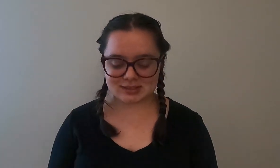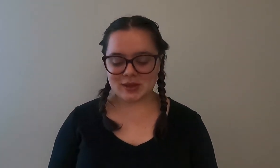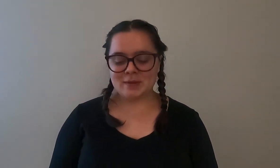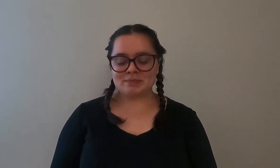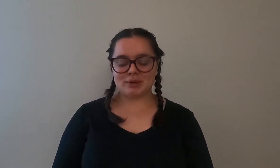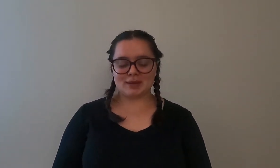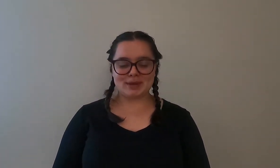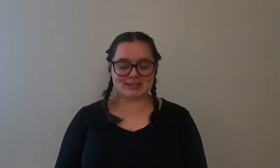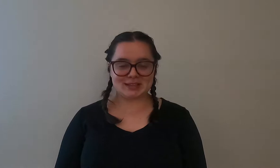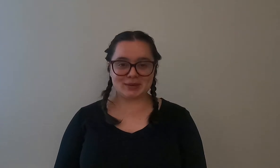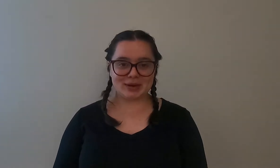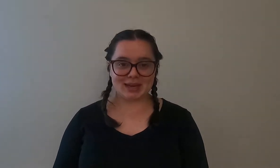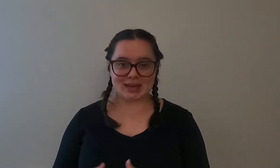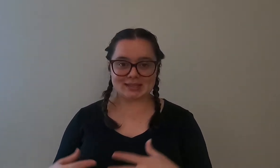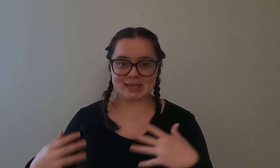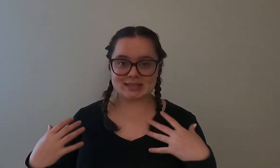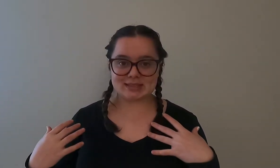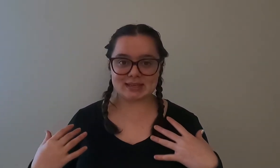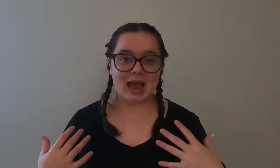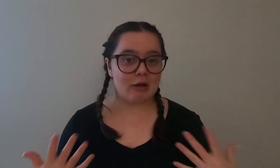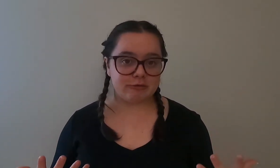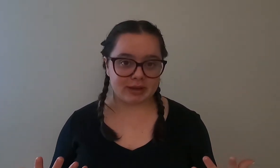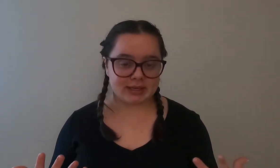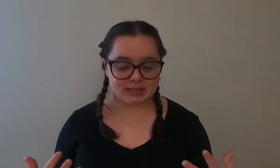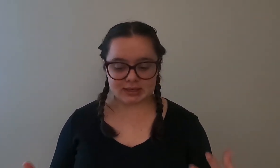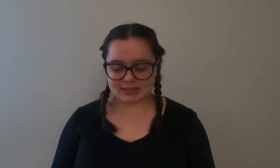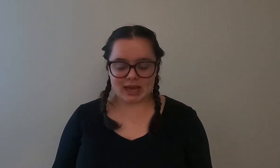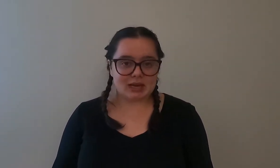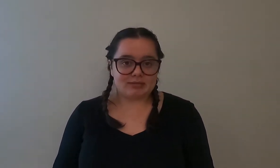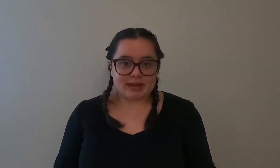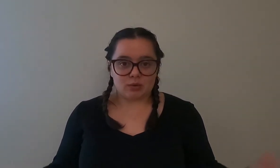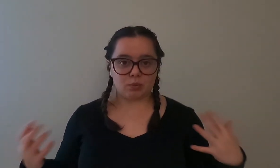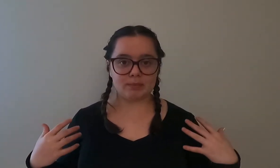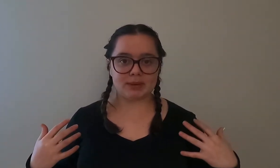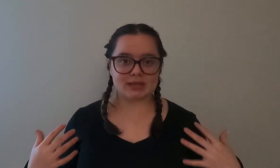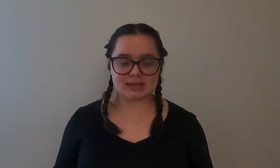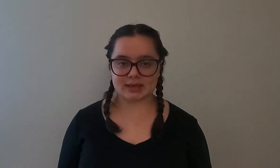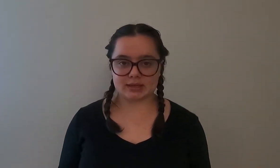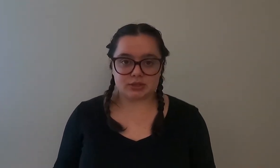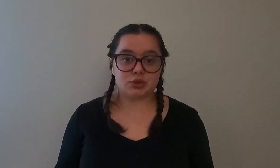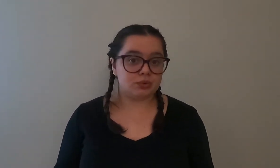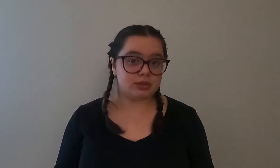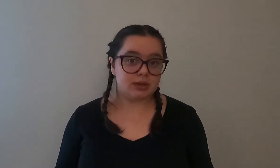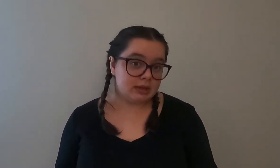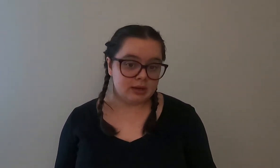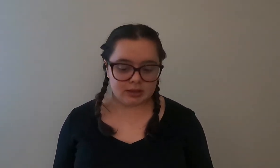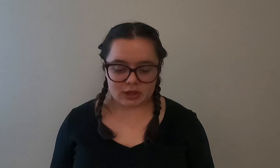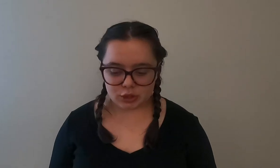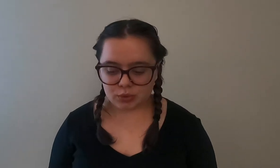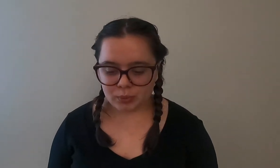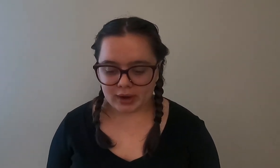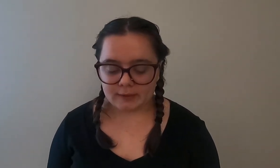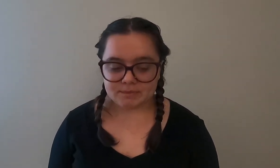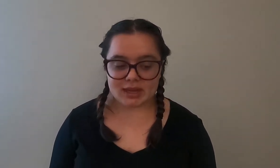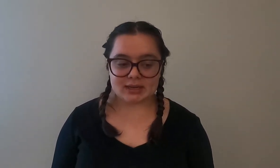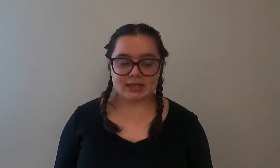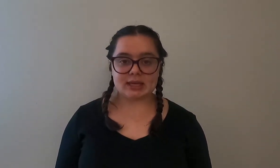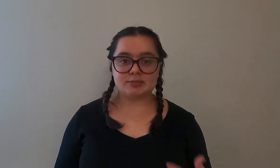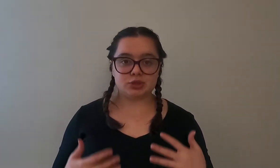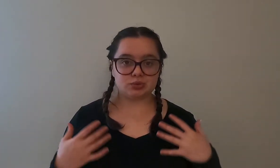but basically what it is is it's an outfit it's kind of like a one-piece like a suit that you would wear and it keeps you